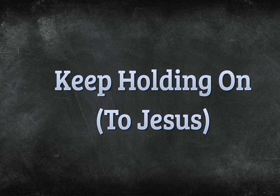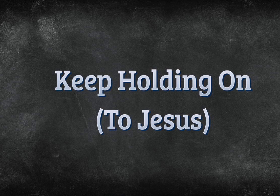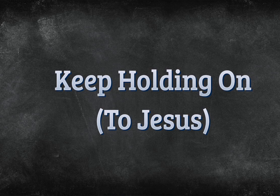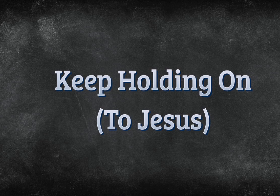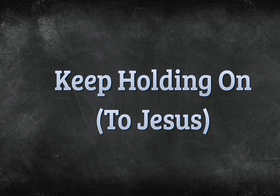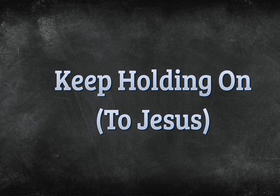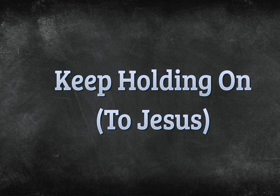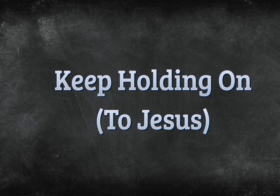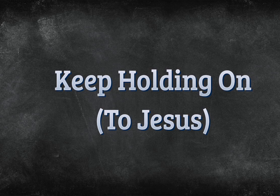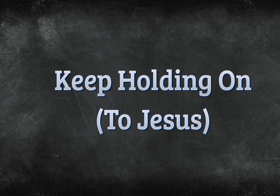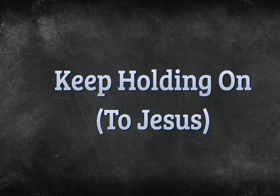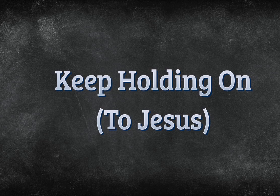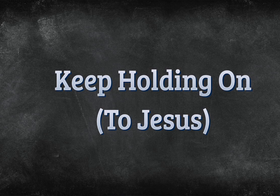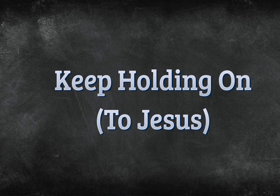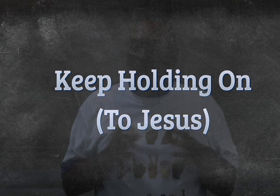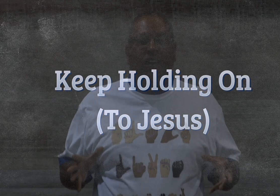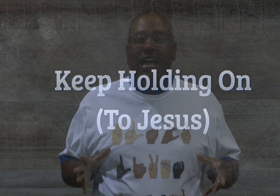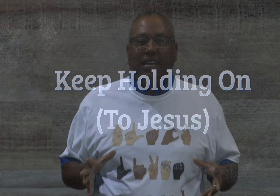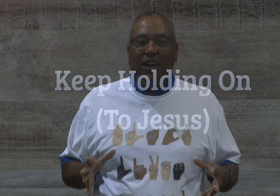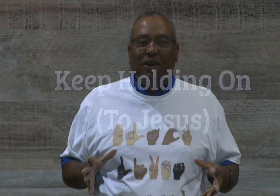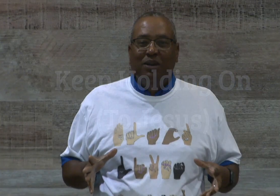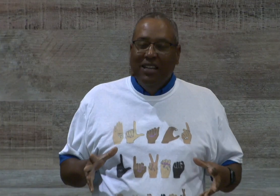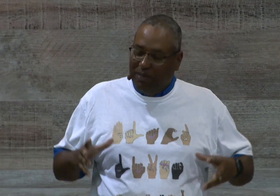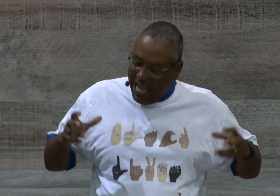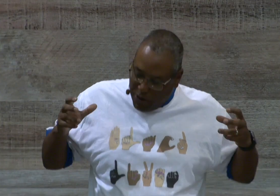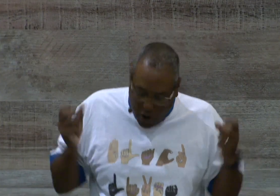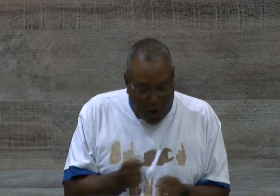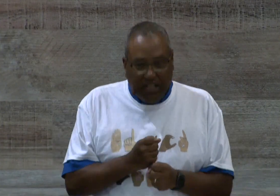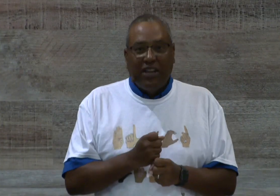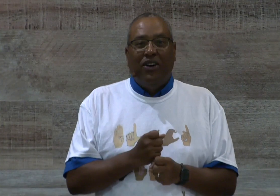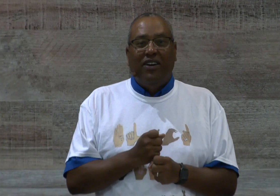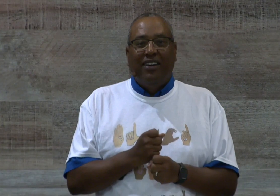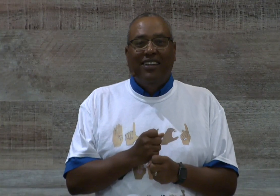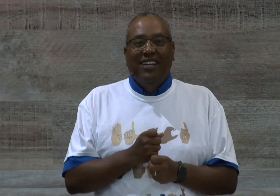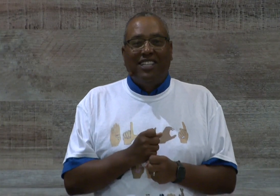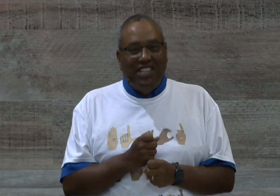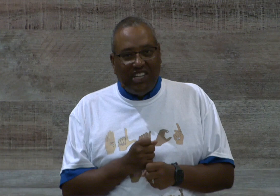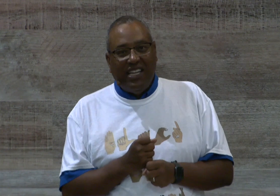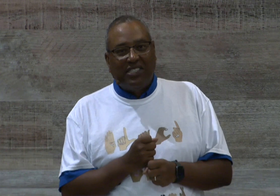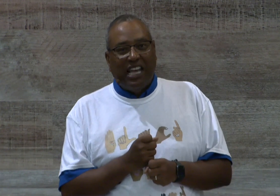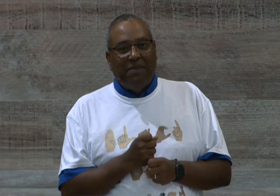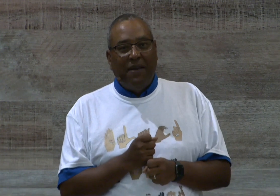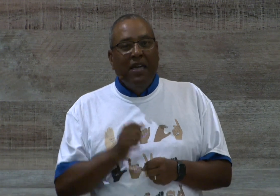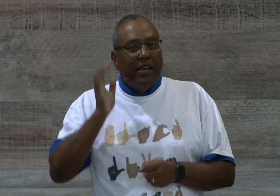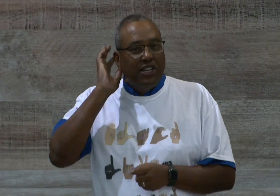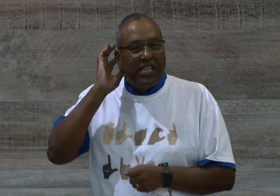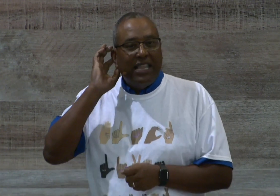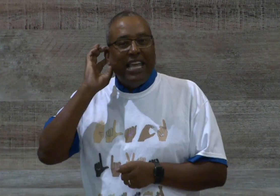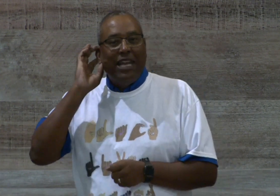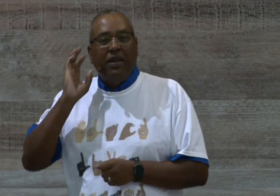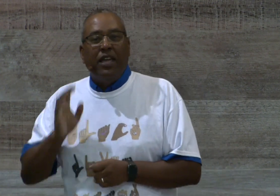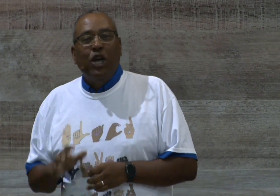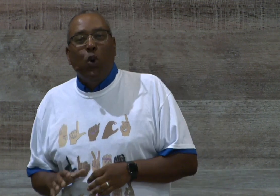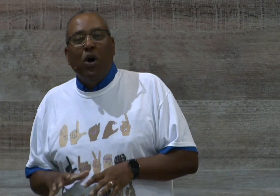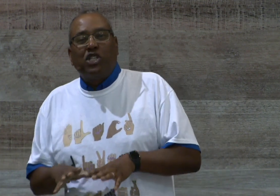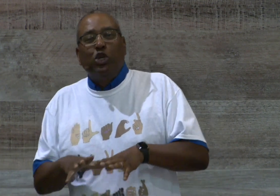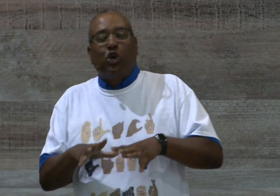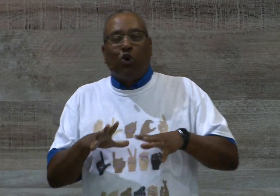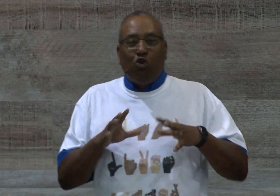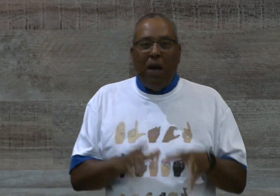to Jesus. Amen? Don't let go. Keep holding on to Jesus. Amen? Because see, the enemy wants to corrupt